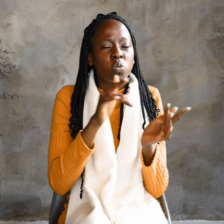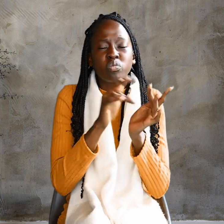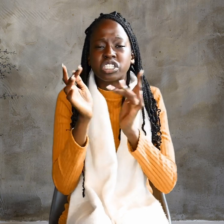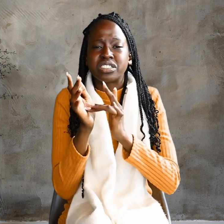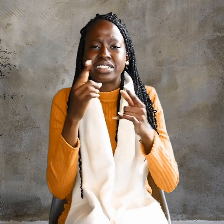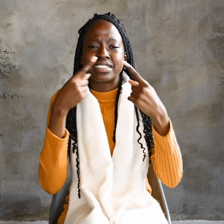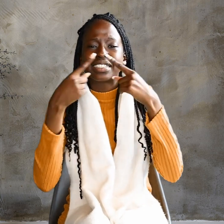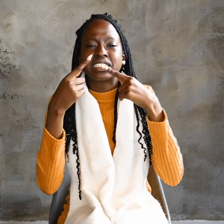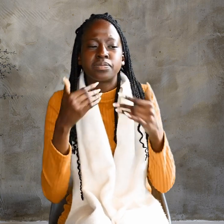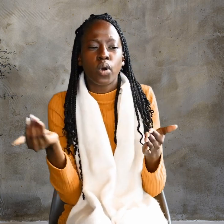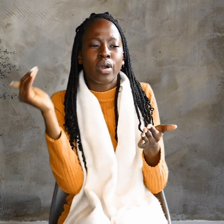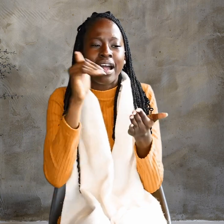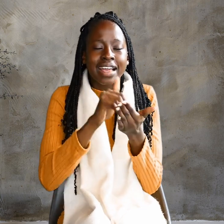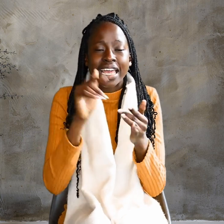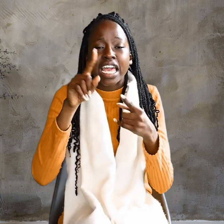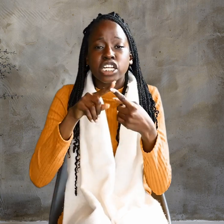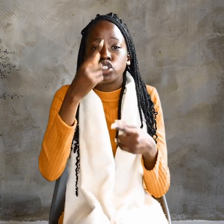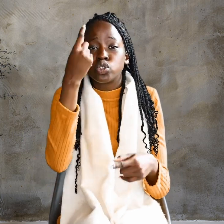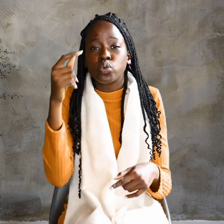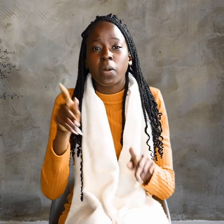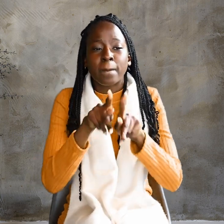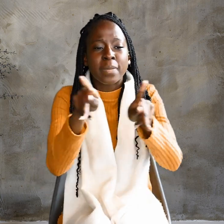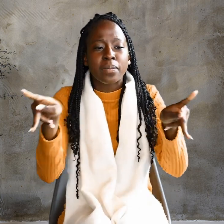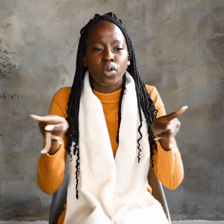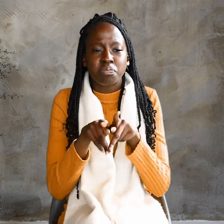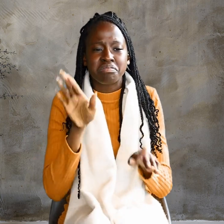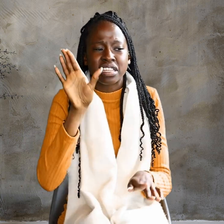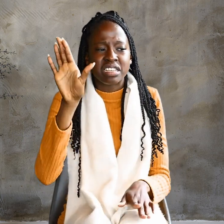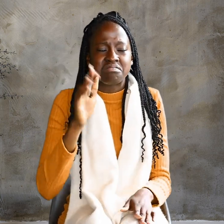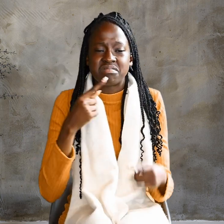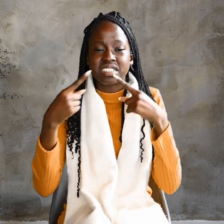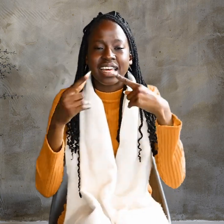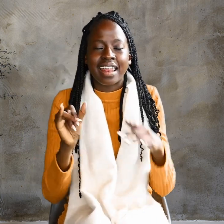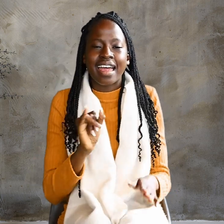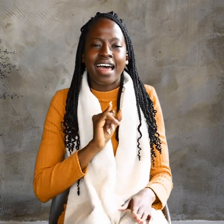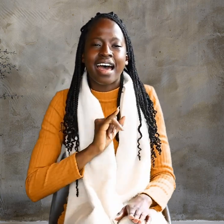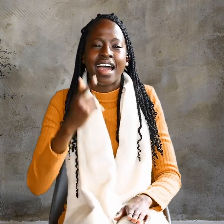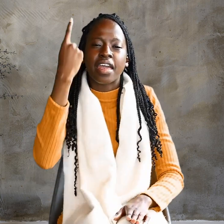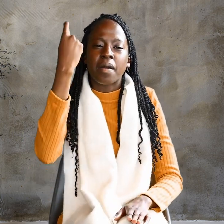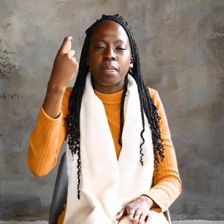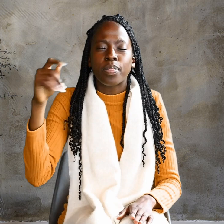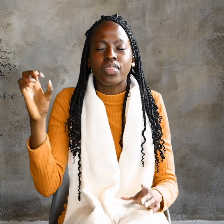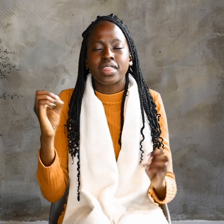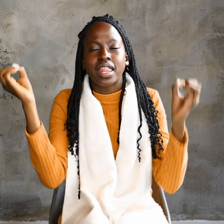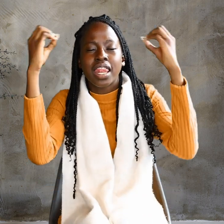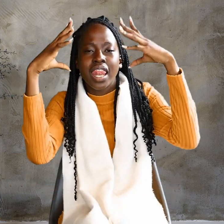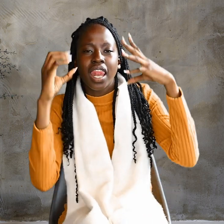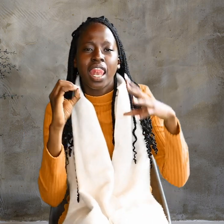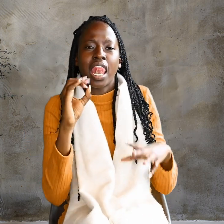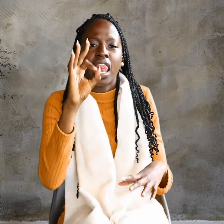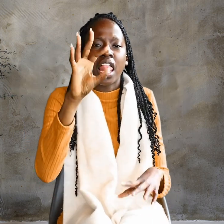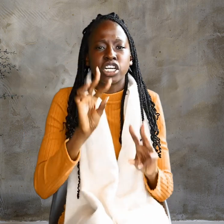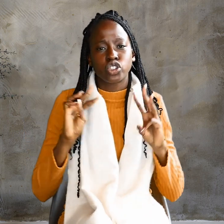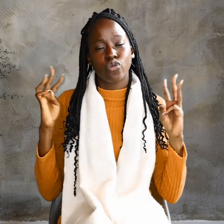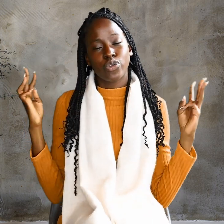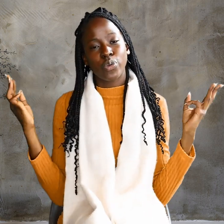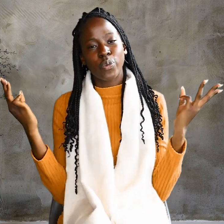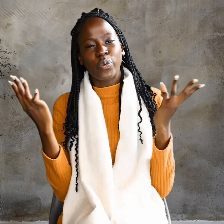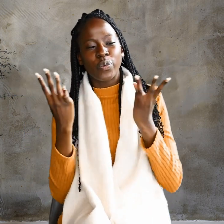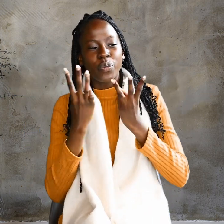When Jesus spoke again to the people, he said, I am the light of